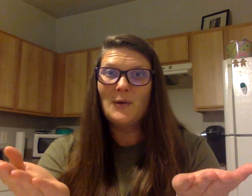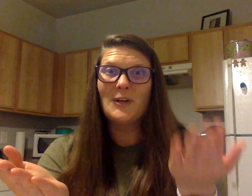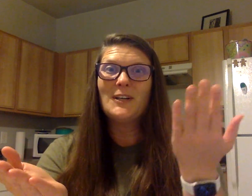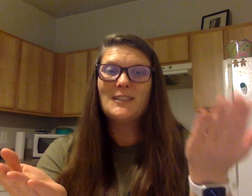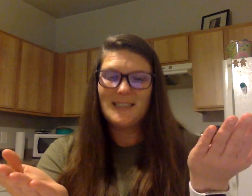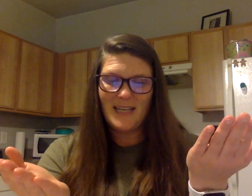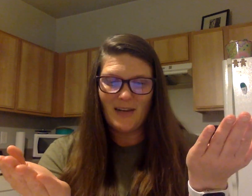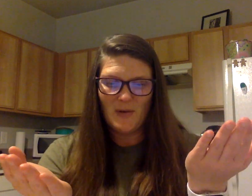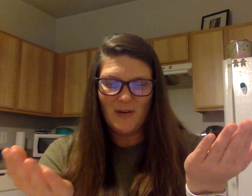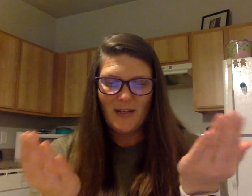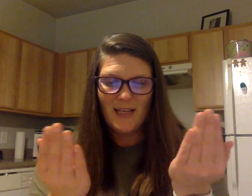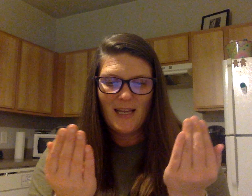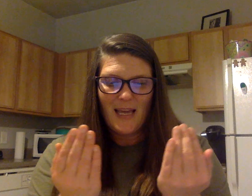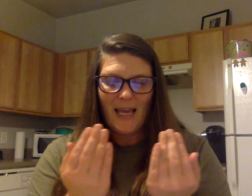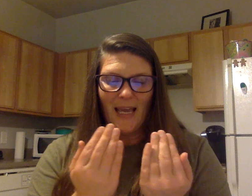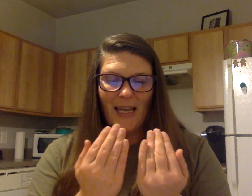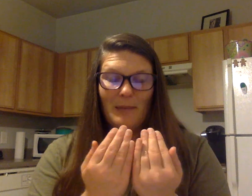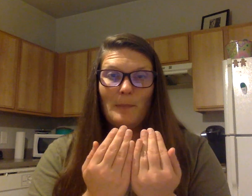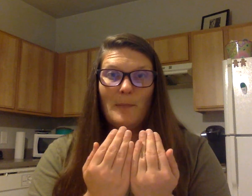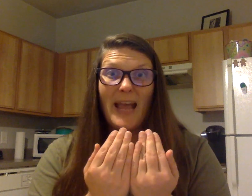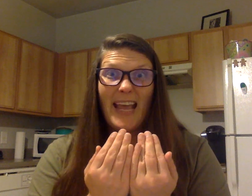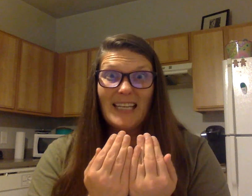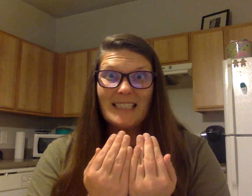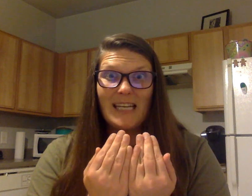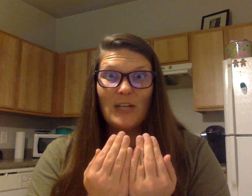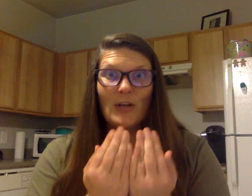Motorcycle. Motorcycle. And anteater.